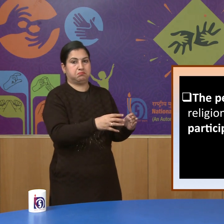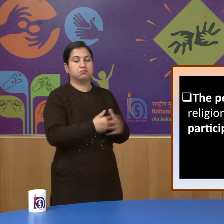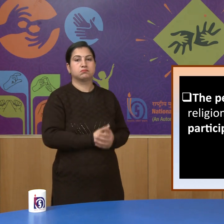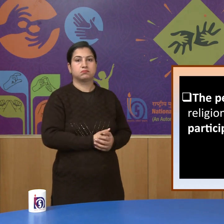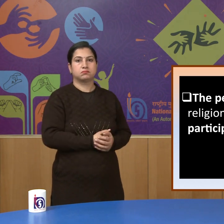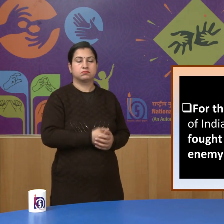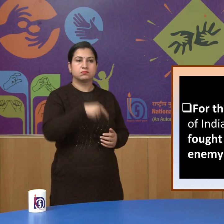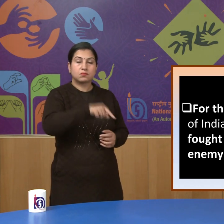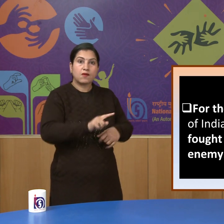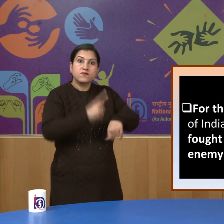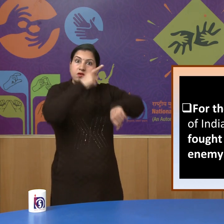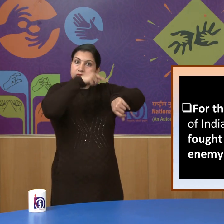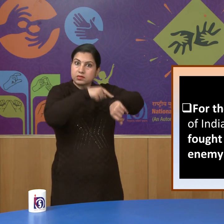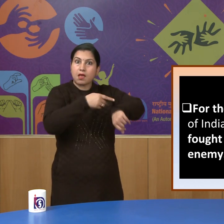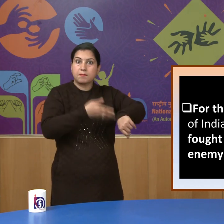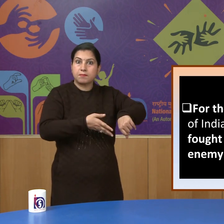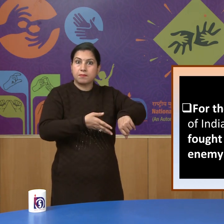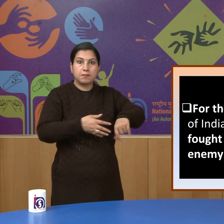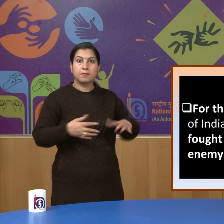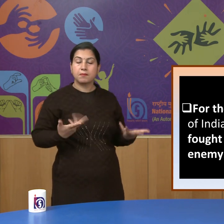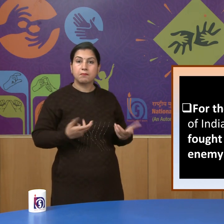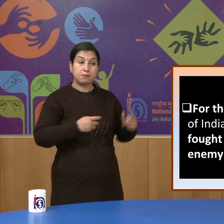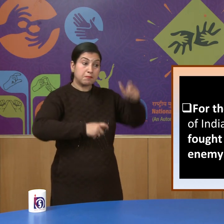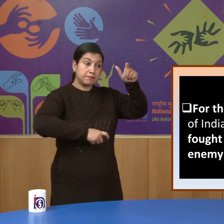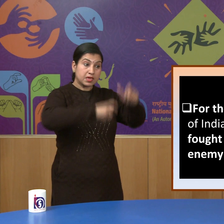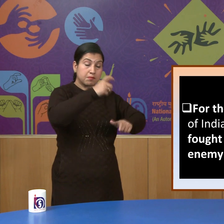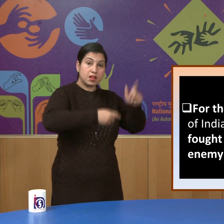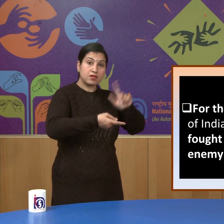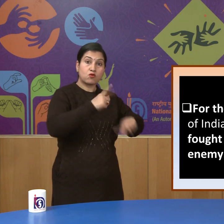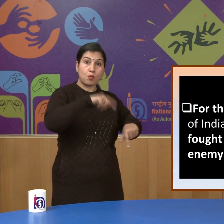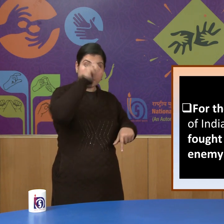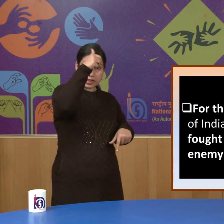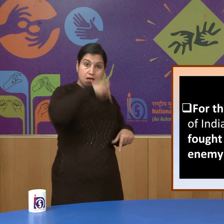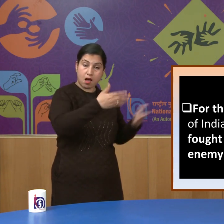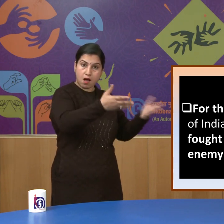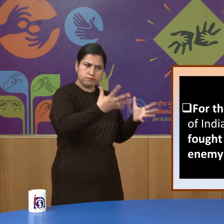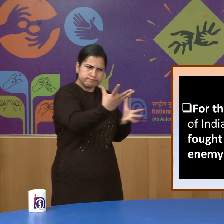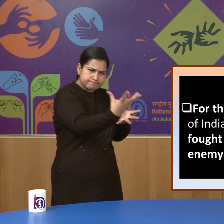it it was for the first time that the people of India came together